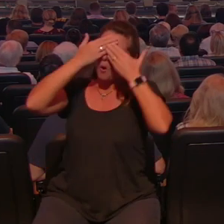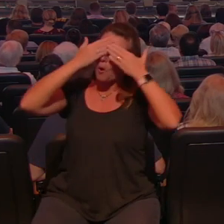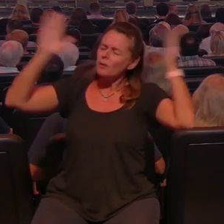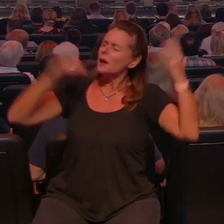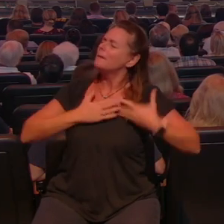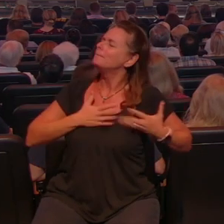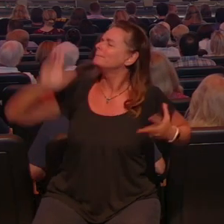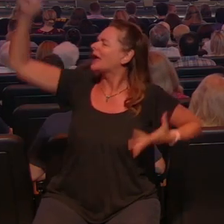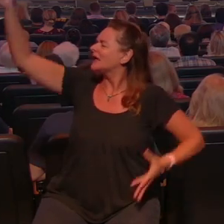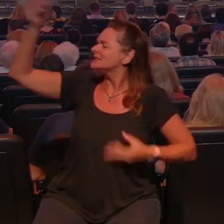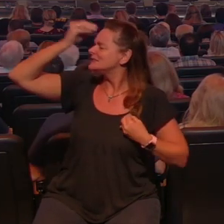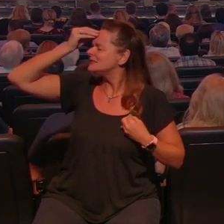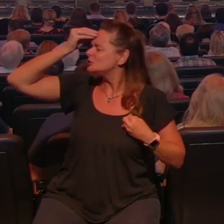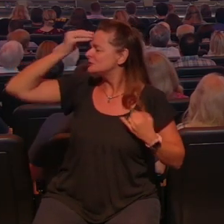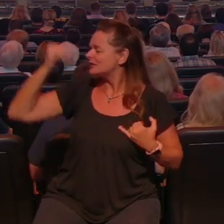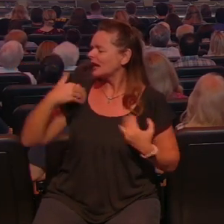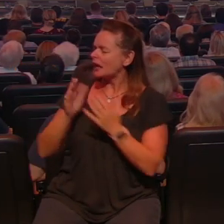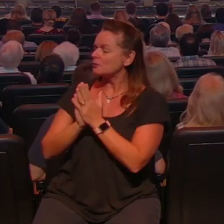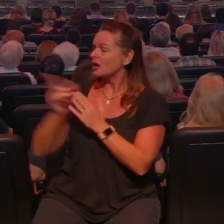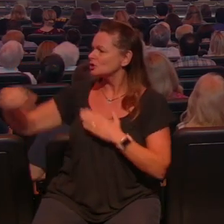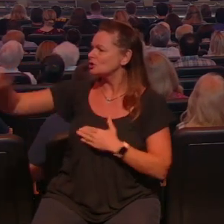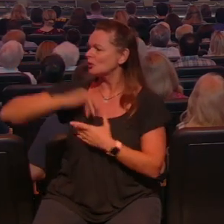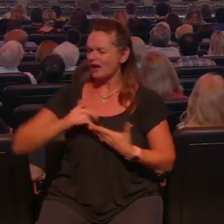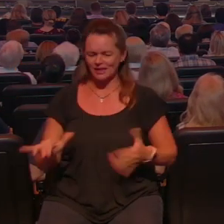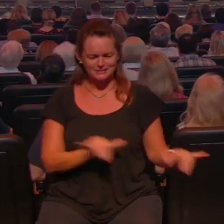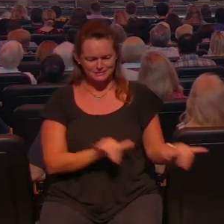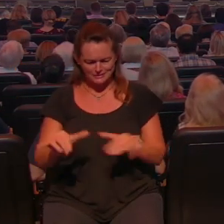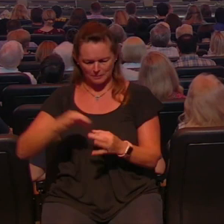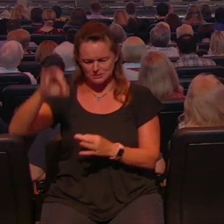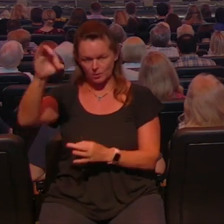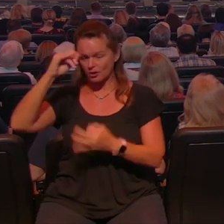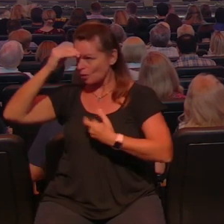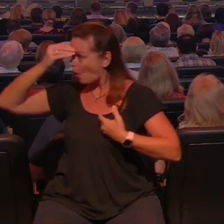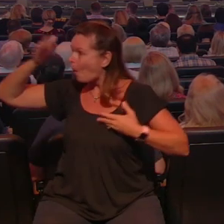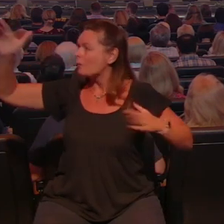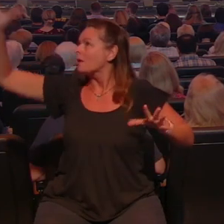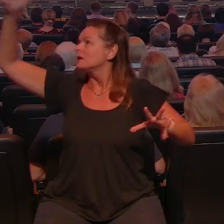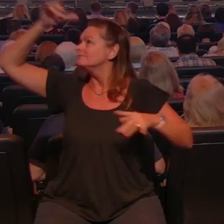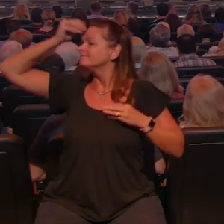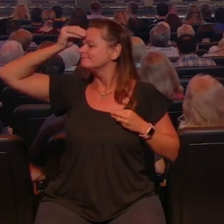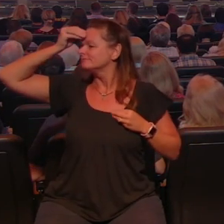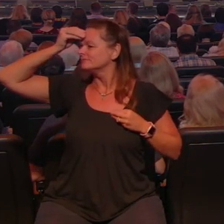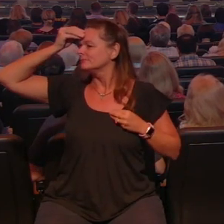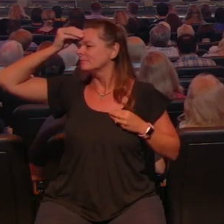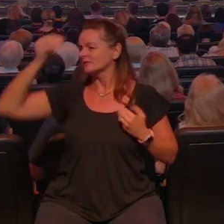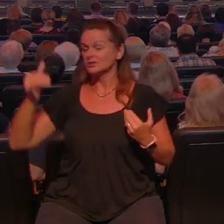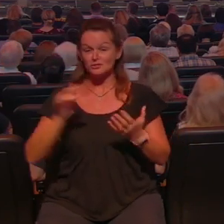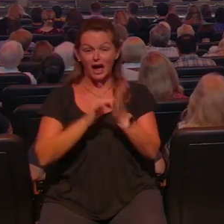in today and I pray that you'll have that same spirit and I know that as you do God's got a word that is just for you so that all of our locations at Christ